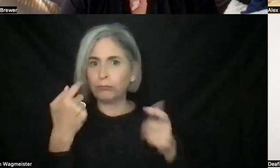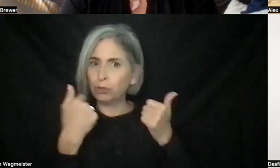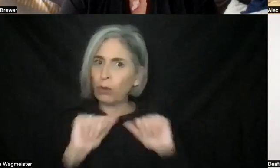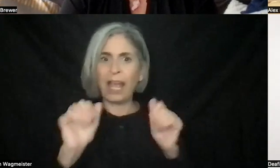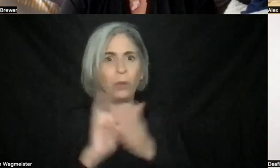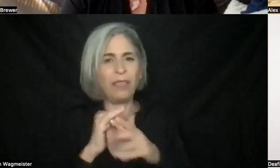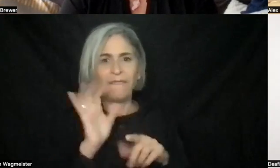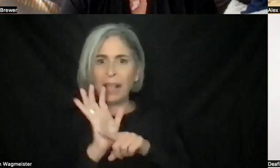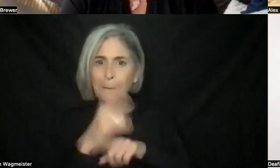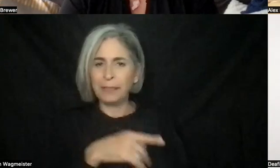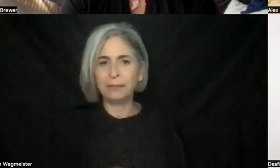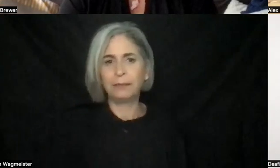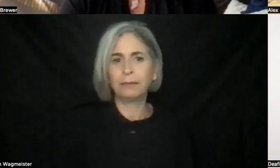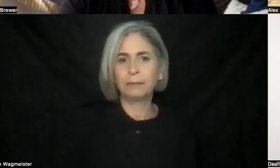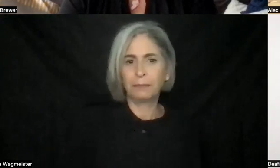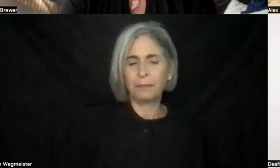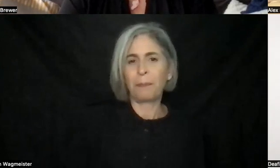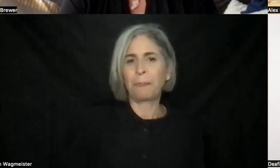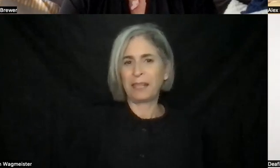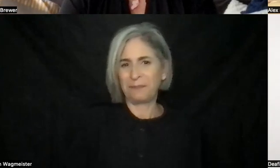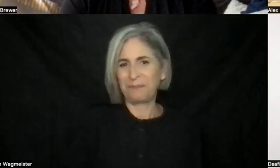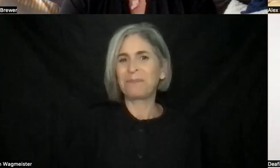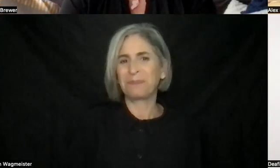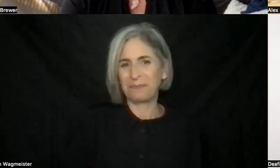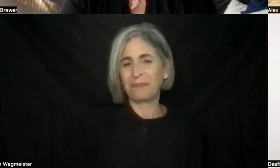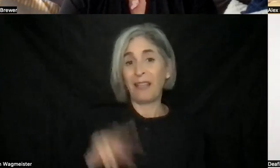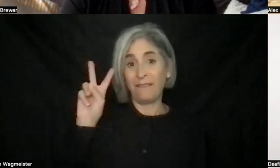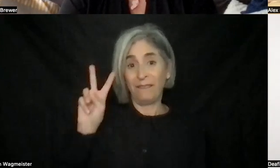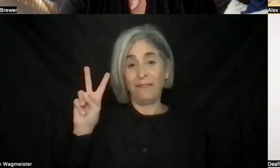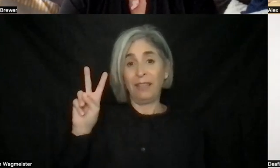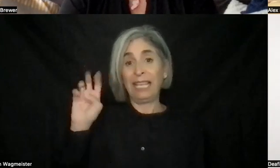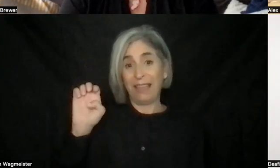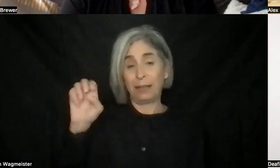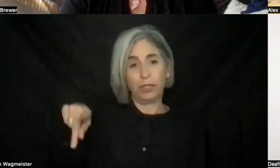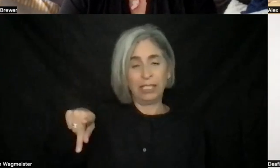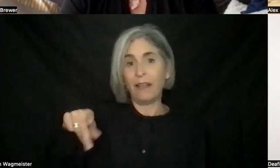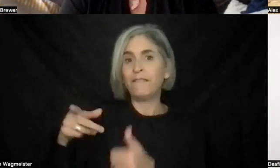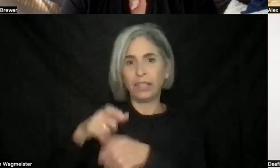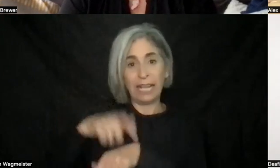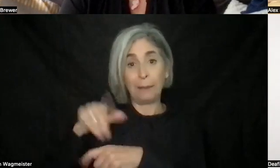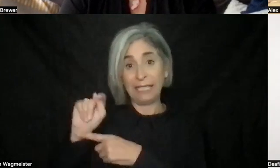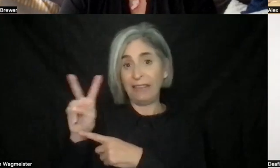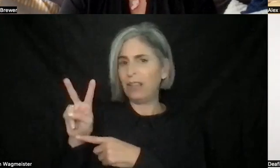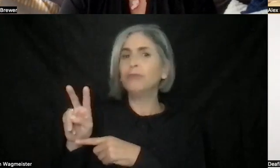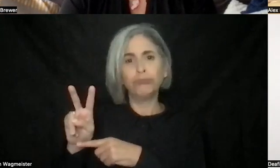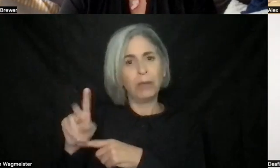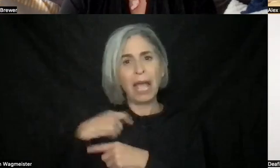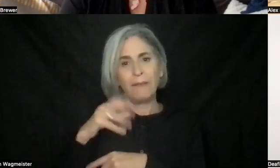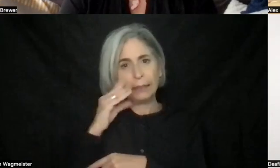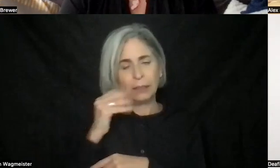As far as executive producing, this was the first time. With TV, not so much. We have definitely been involved with different